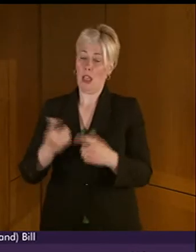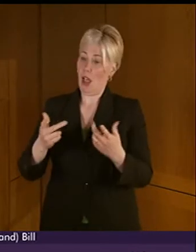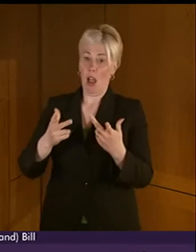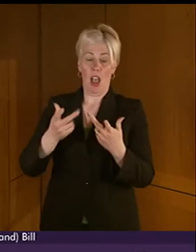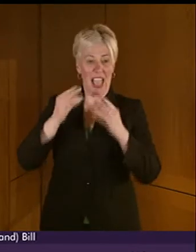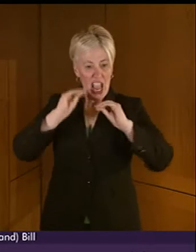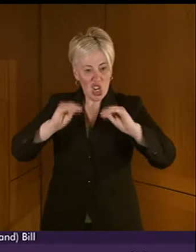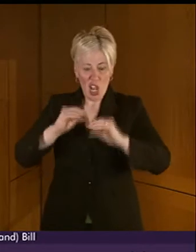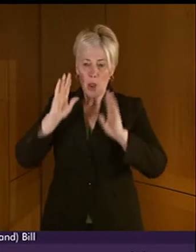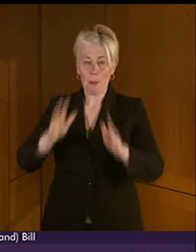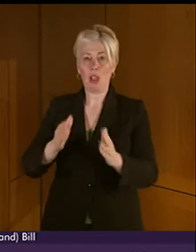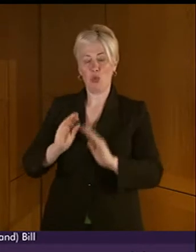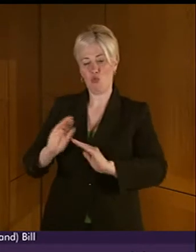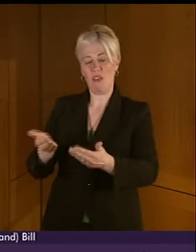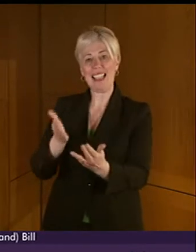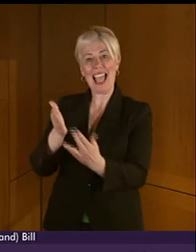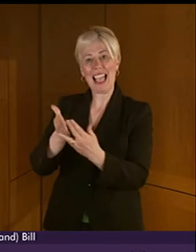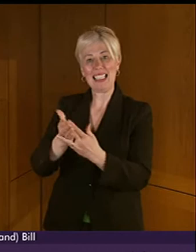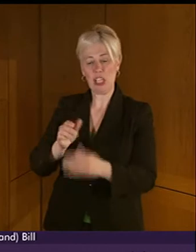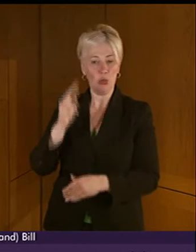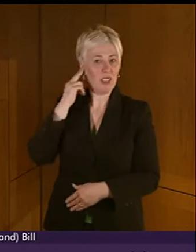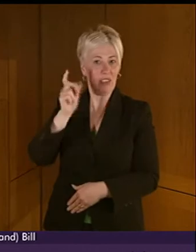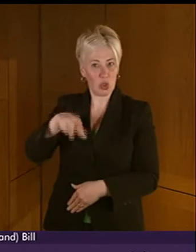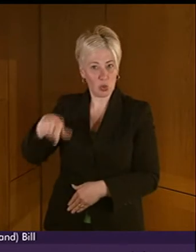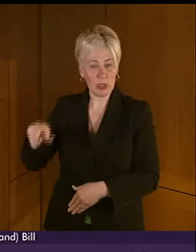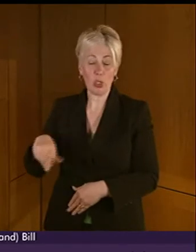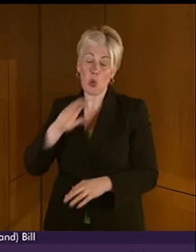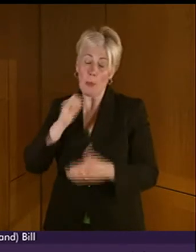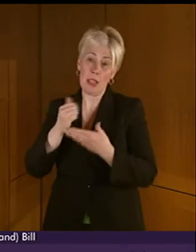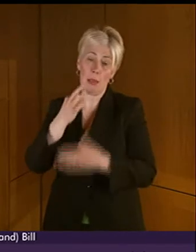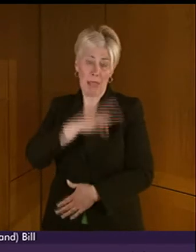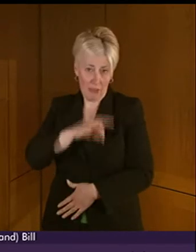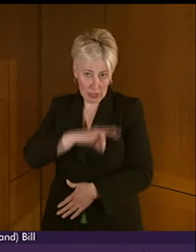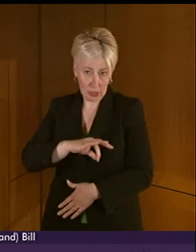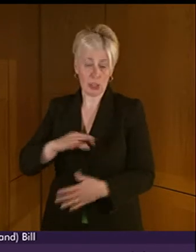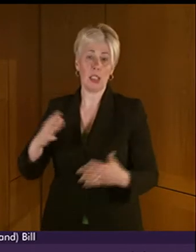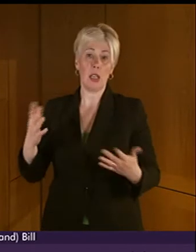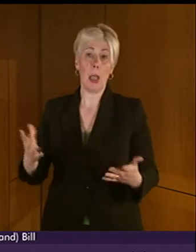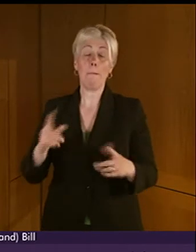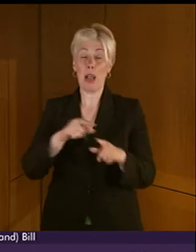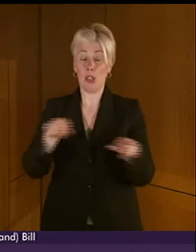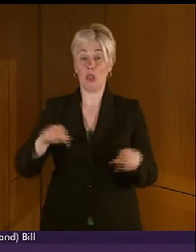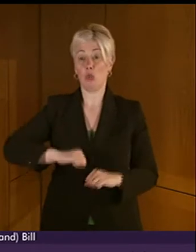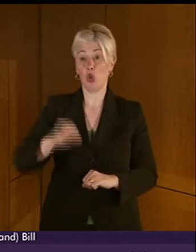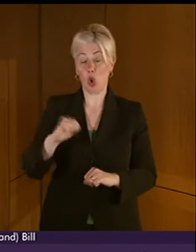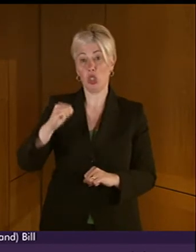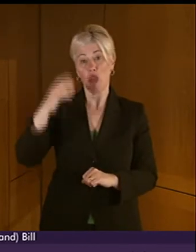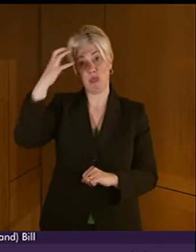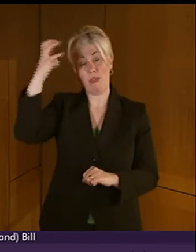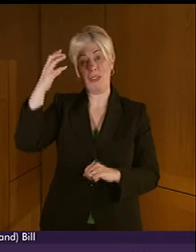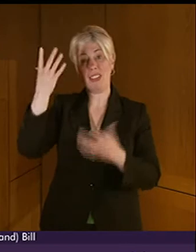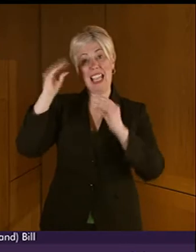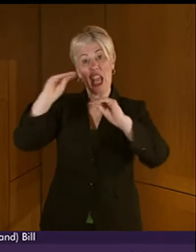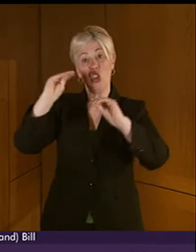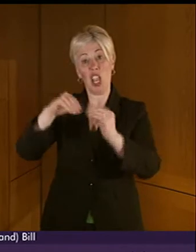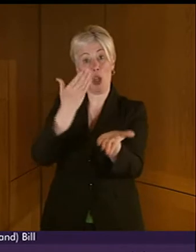educational professionals may be of some help to many. It is something that must be addressed to the Scottish Government's current education bill, and I look